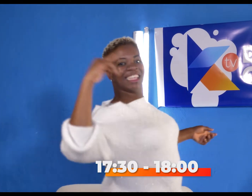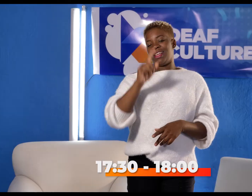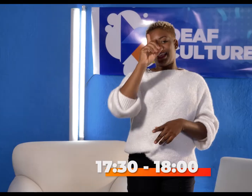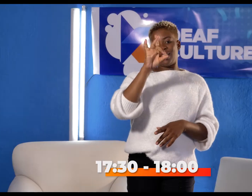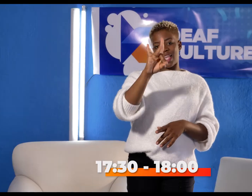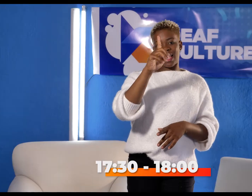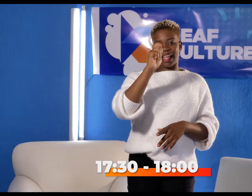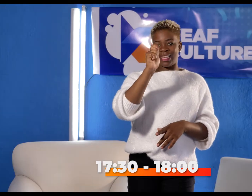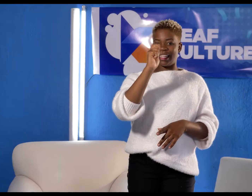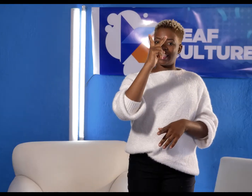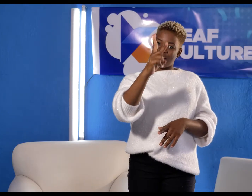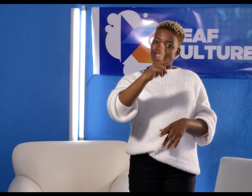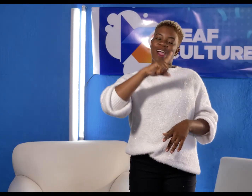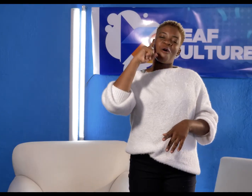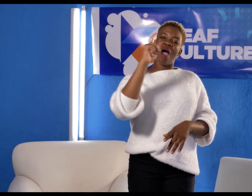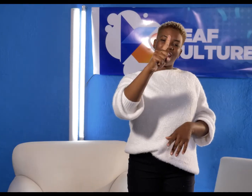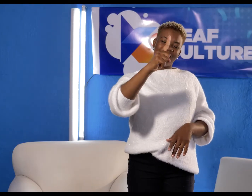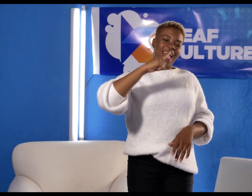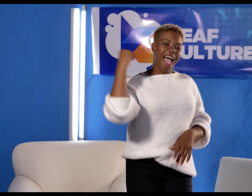Keyona TV, the one, the only.